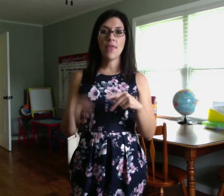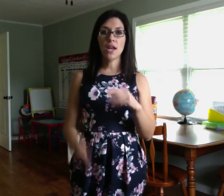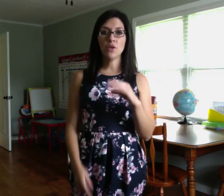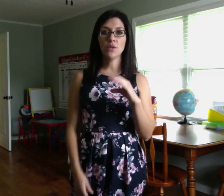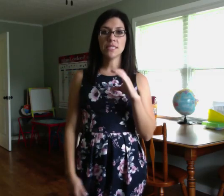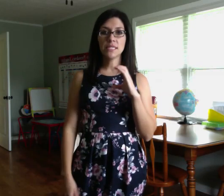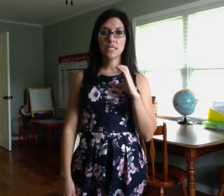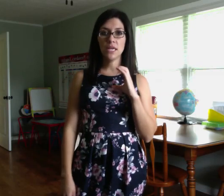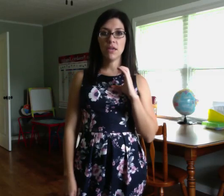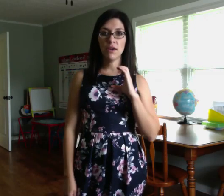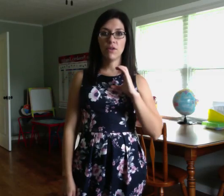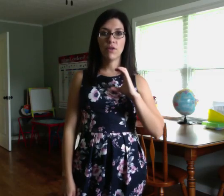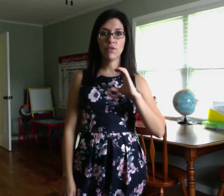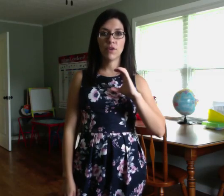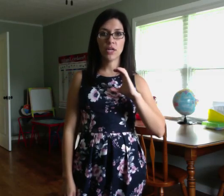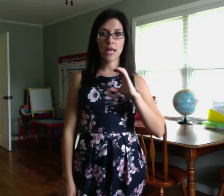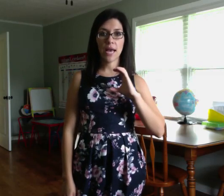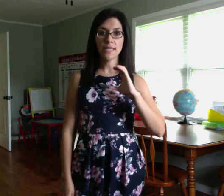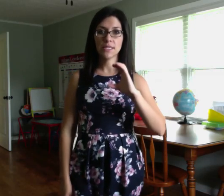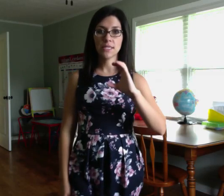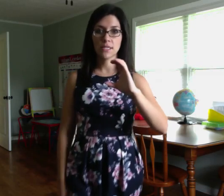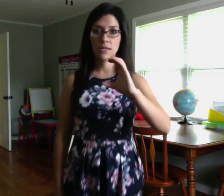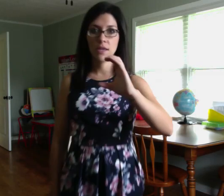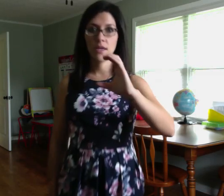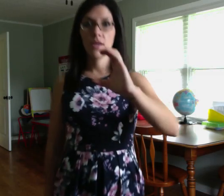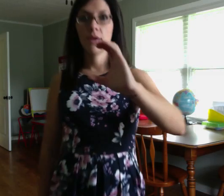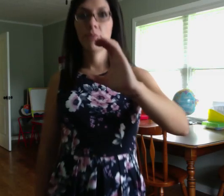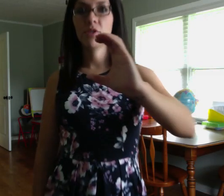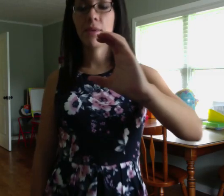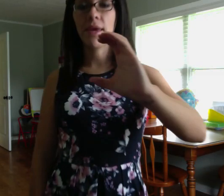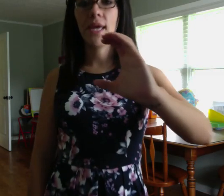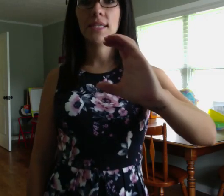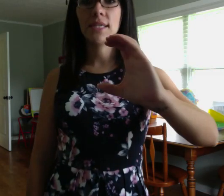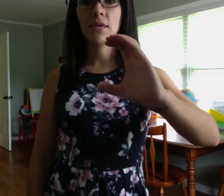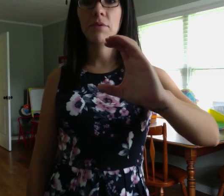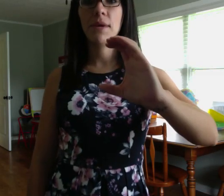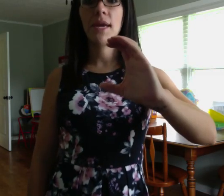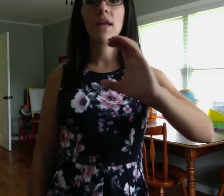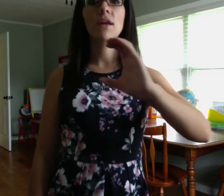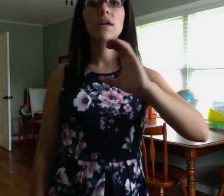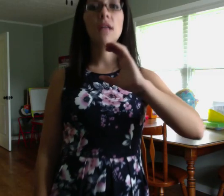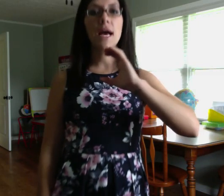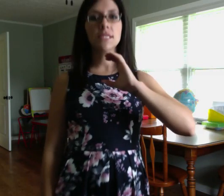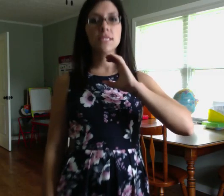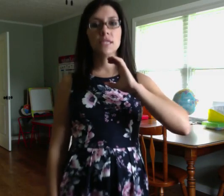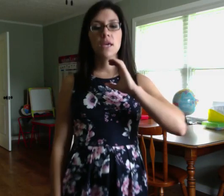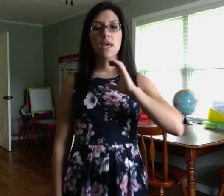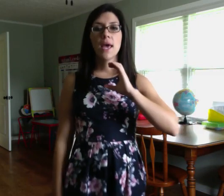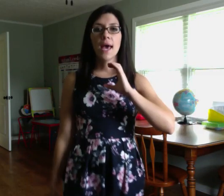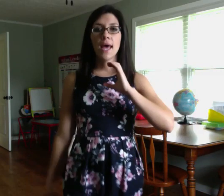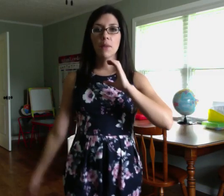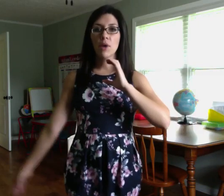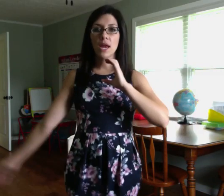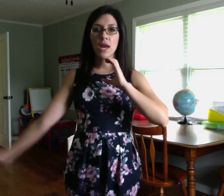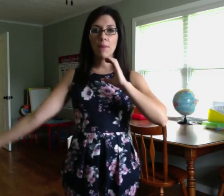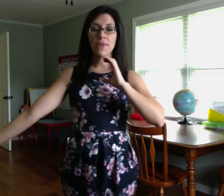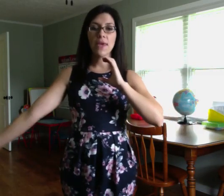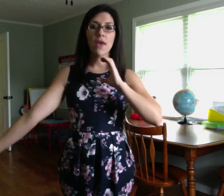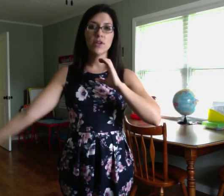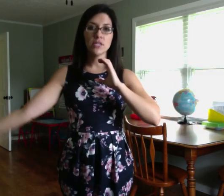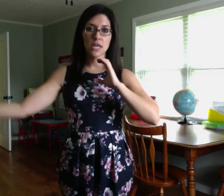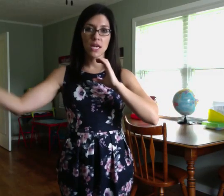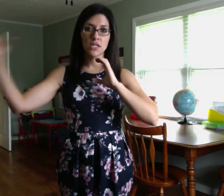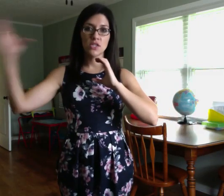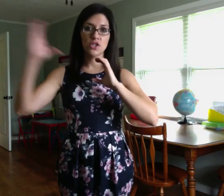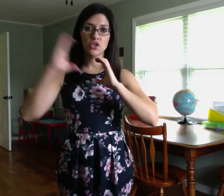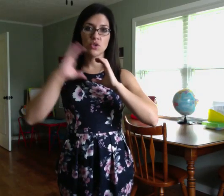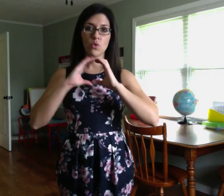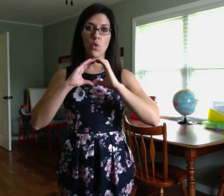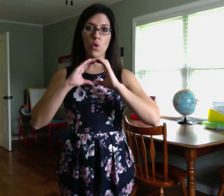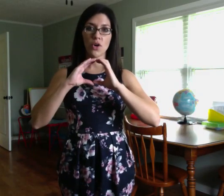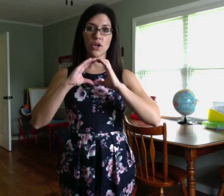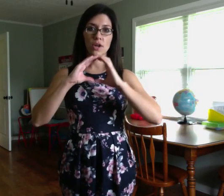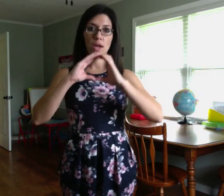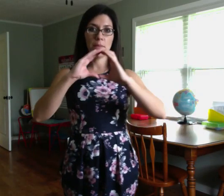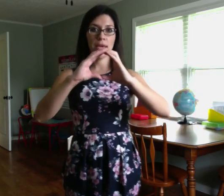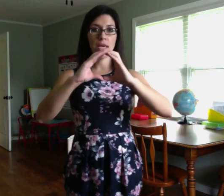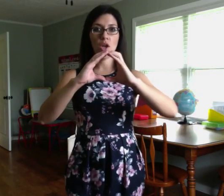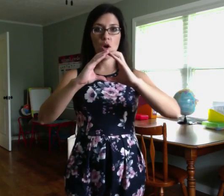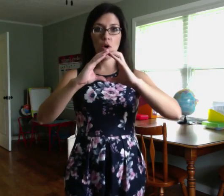then I do a C for class, just making a C with my hand, class. And I'm bringing up the other side to do order and make an O.